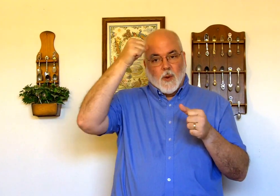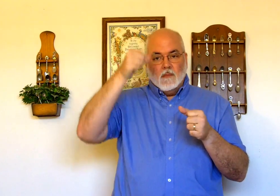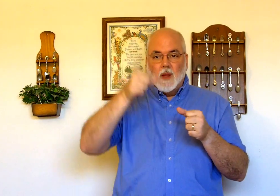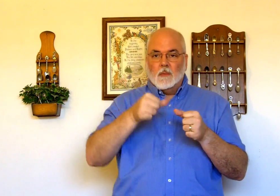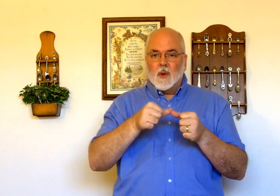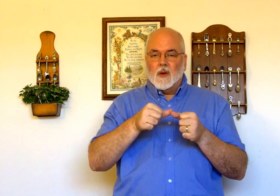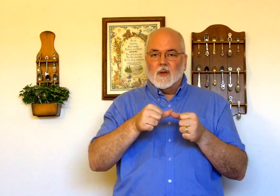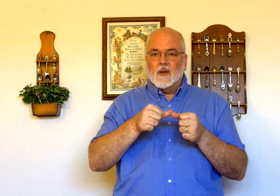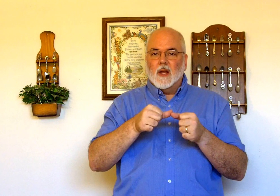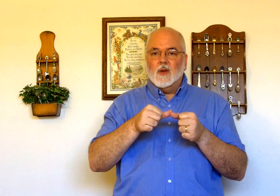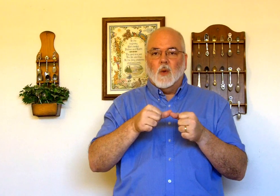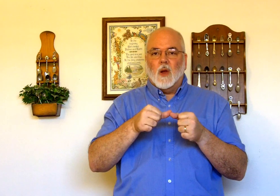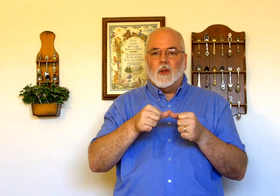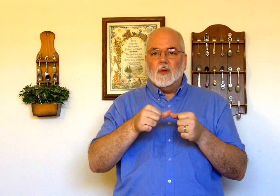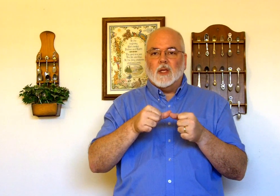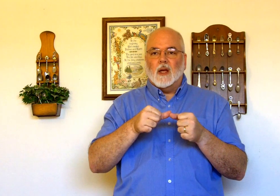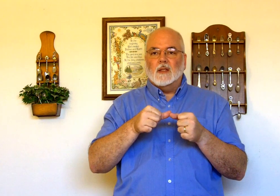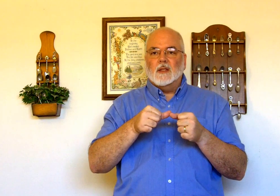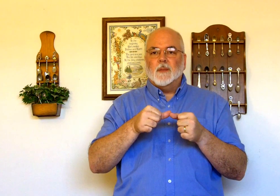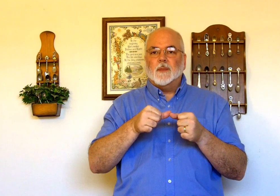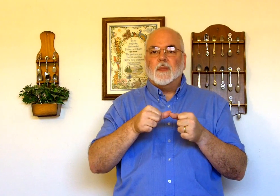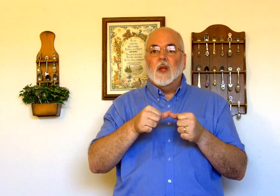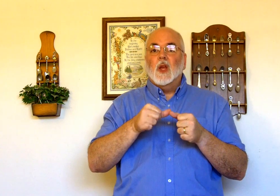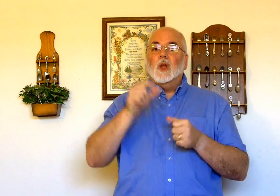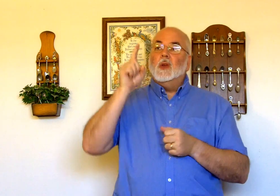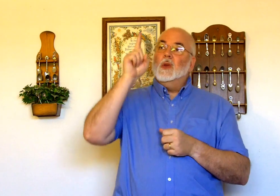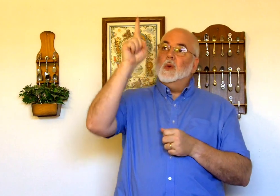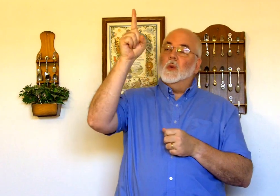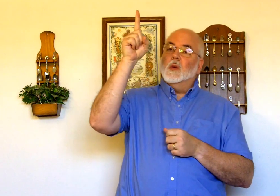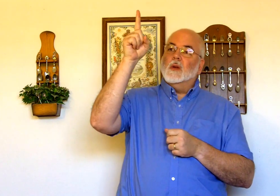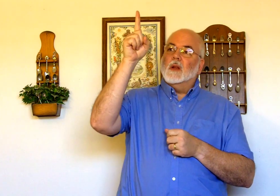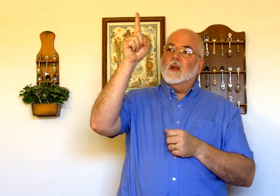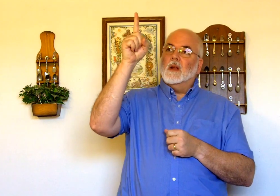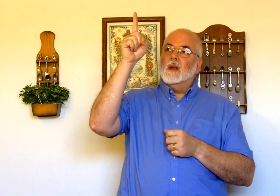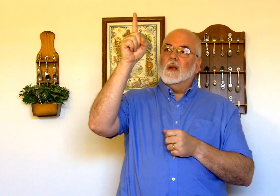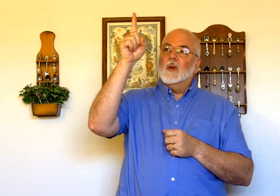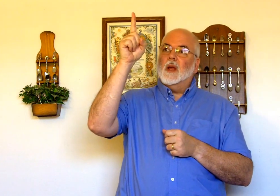remember and you know all those signs you okay